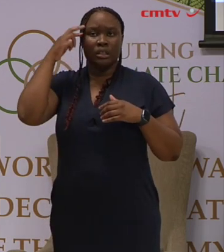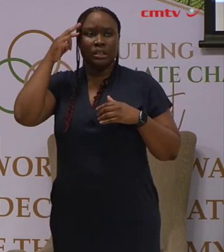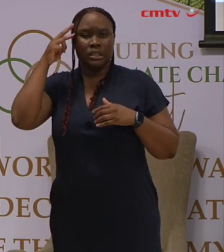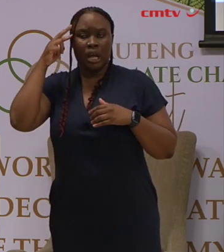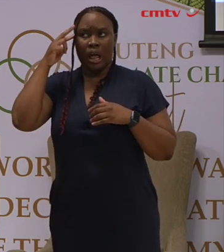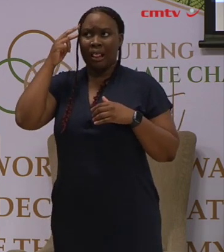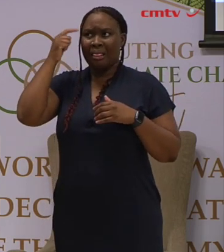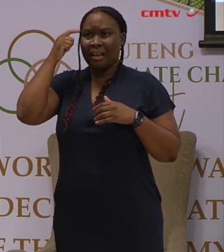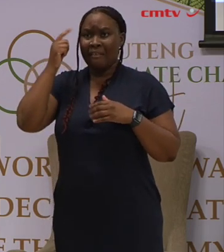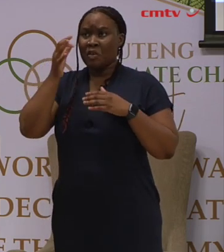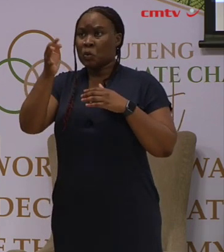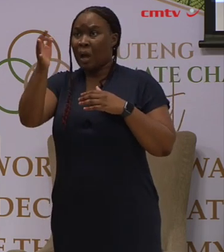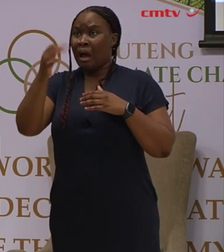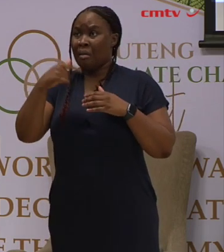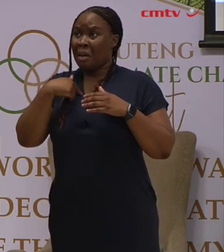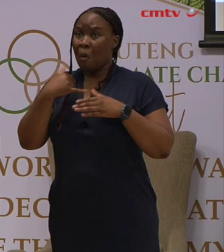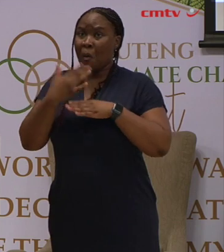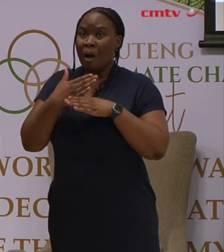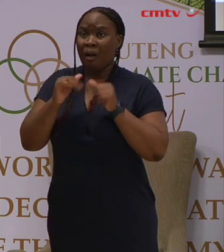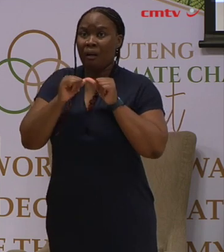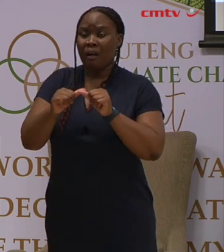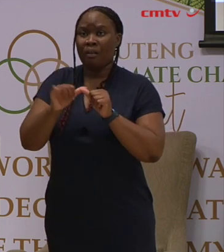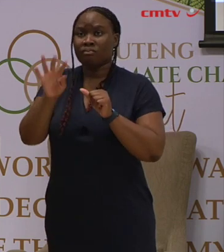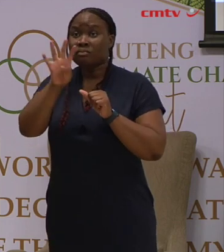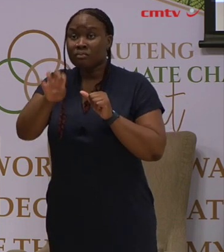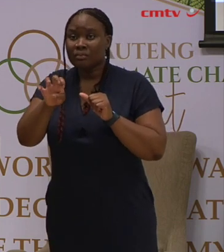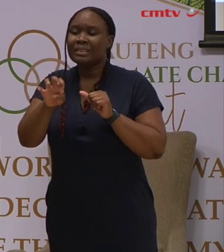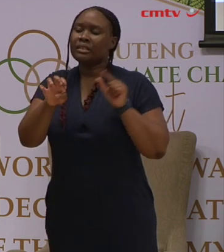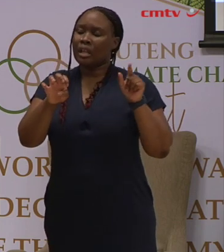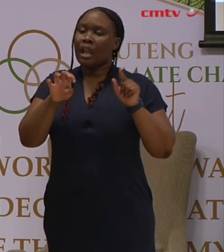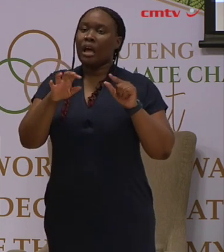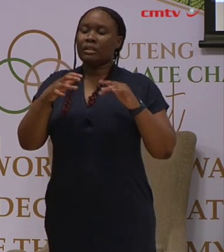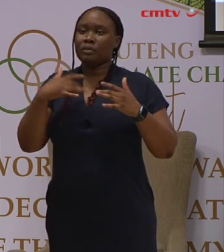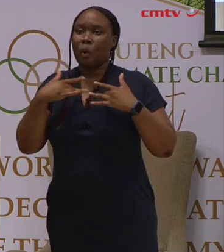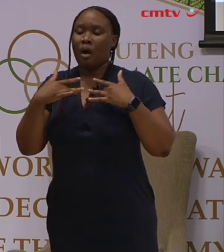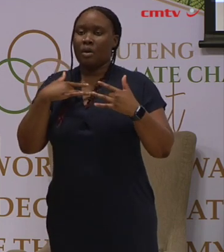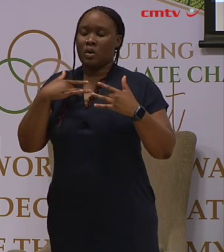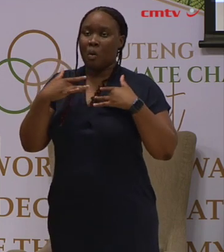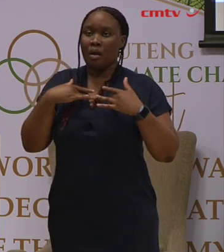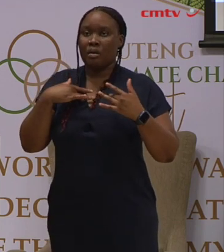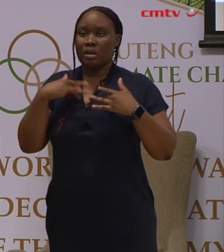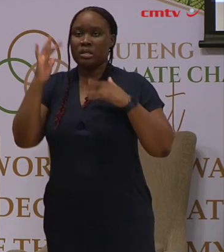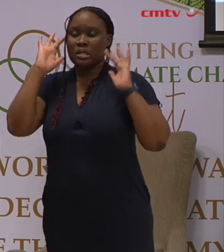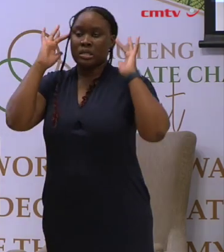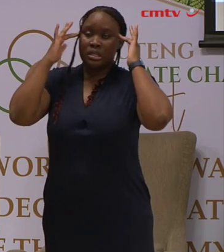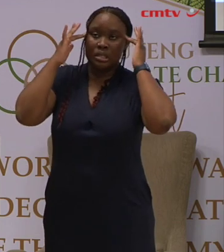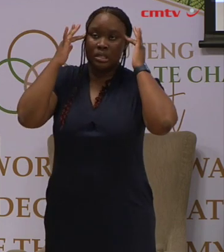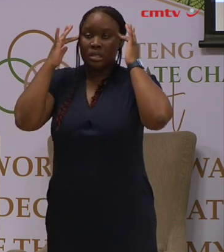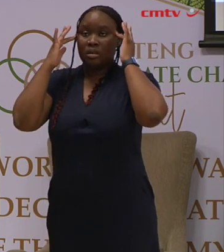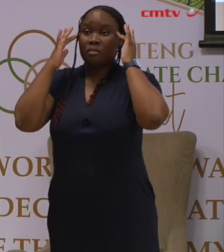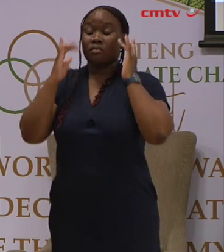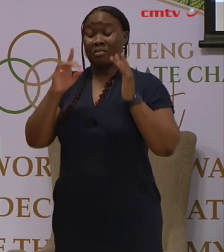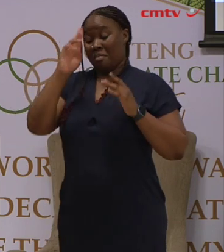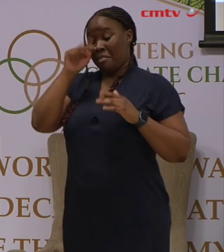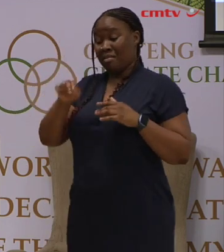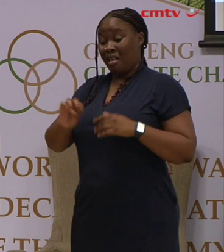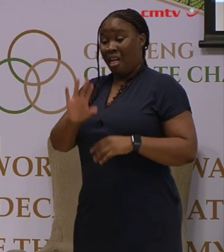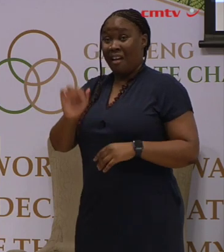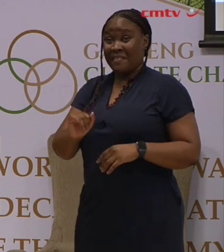holds for them and correctly so. In a country where unemployment is rife,